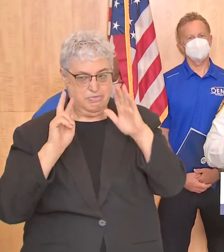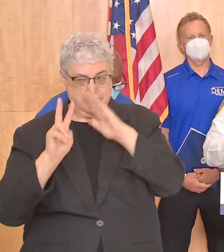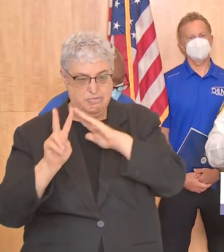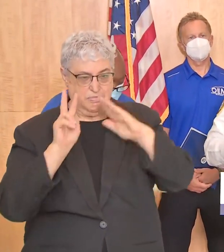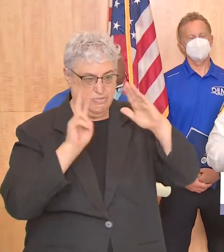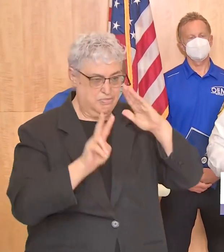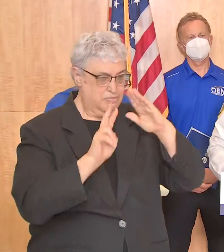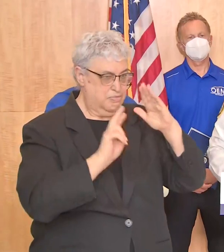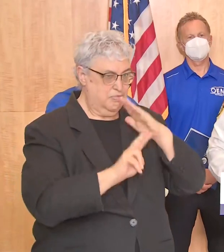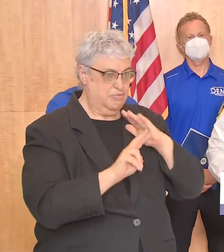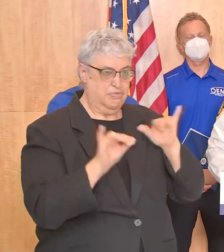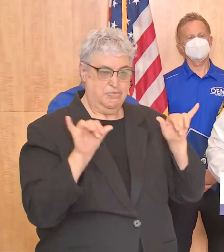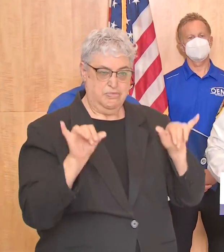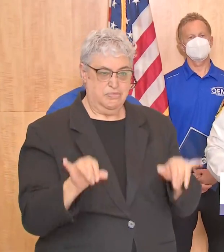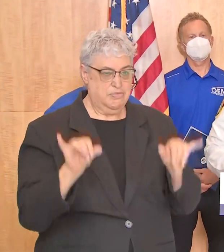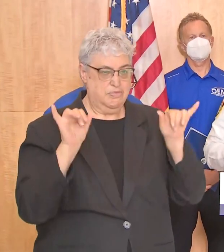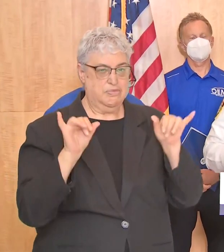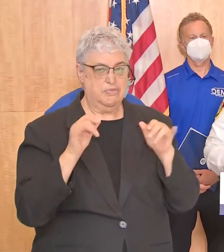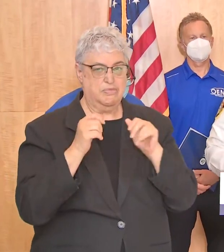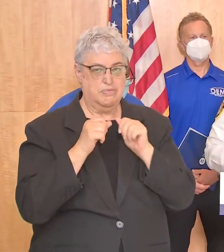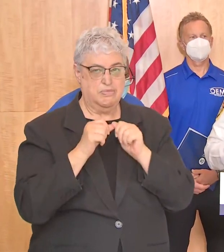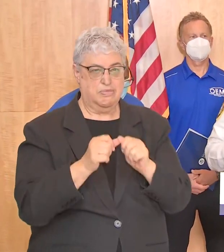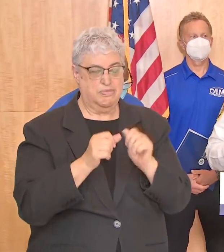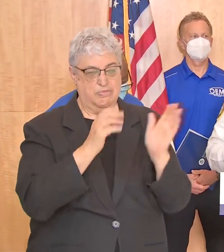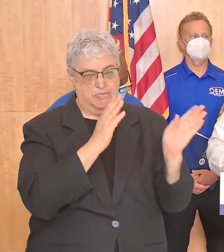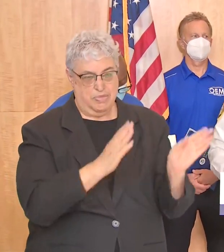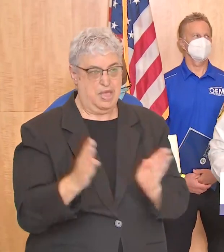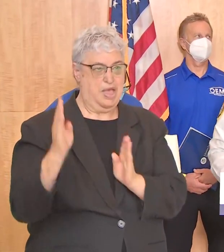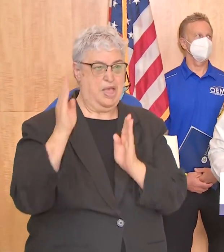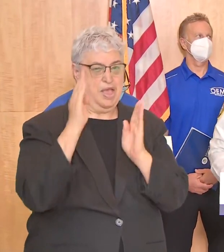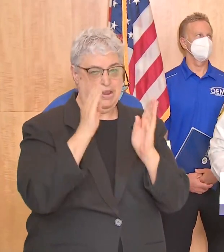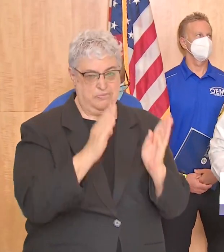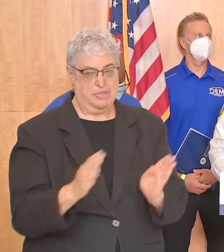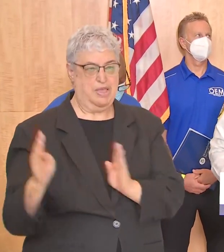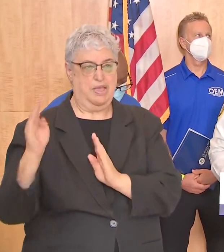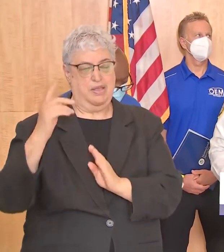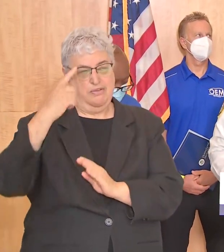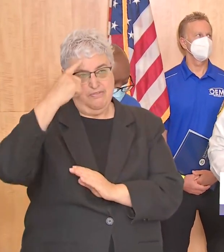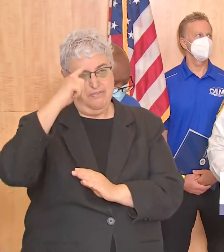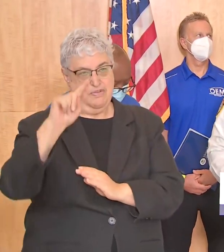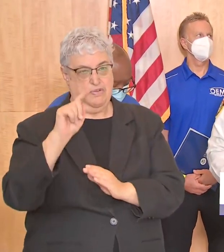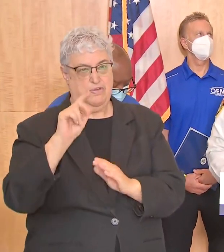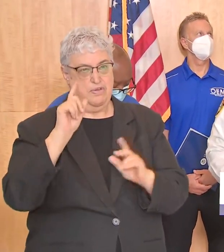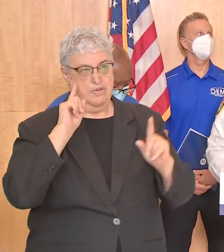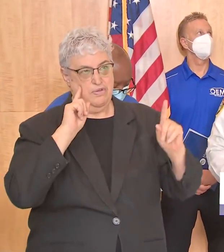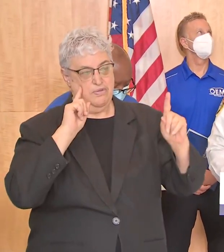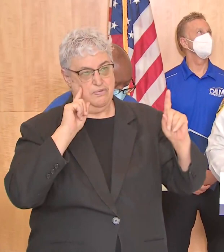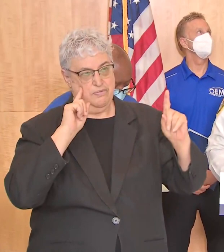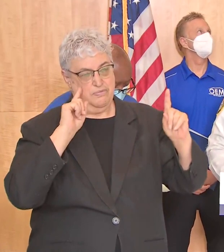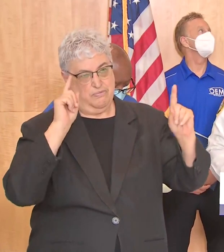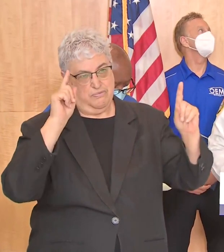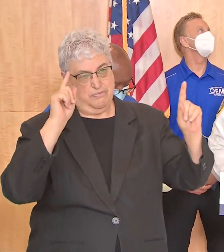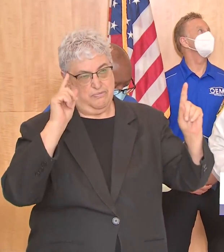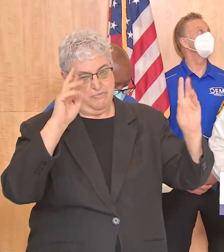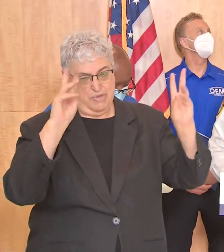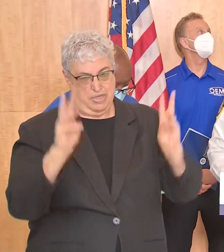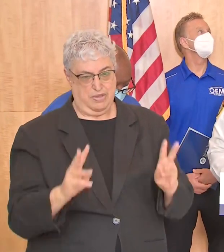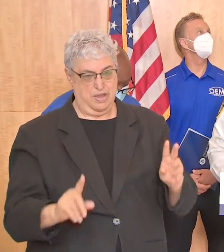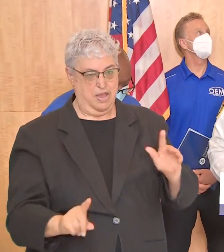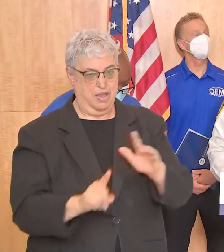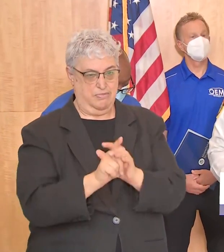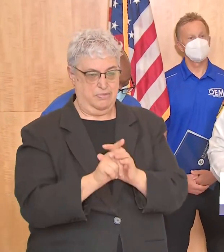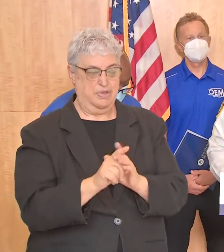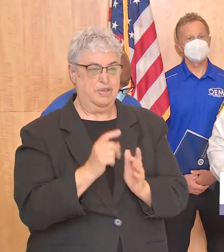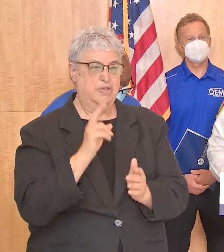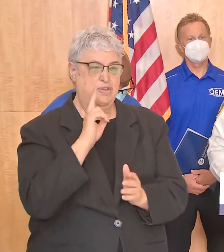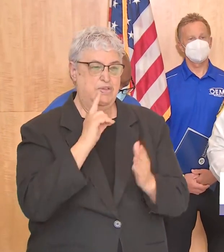that hasn't changed our requirement to continue planning and preparing for the expected weather that's coming in and we're asking houstonians